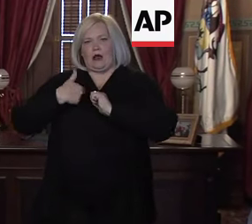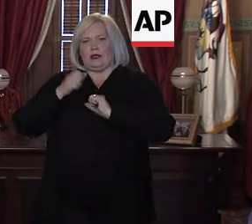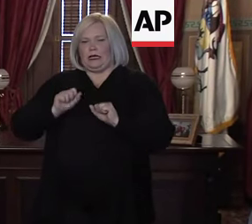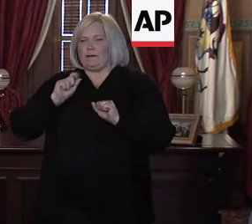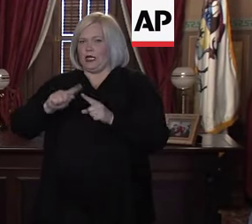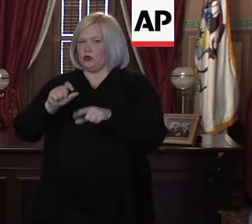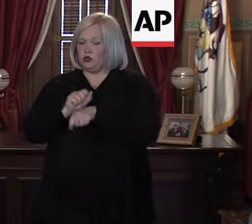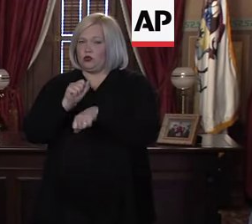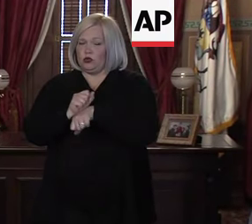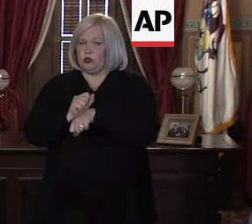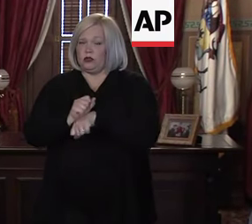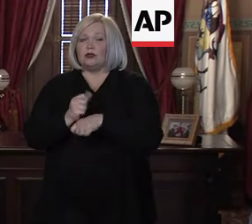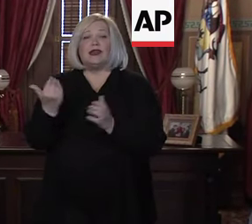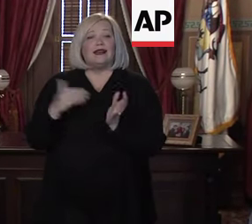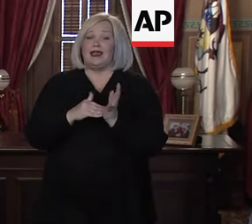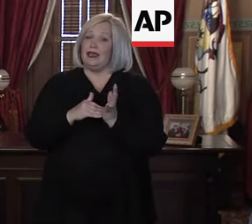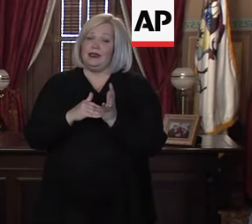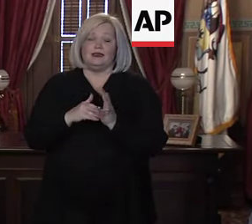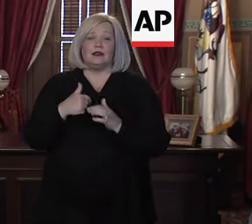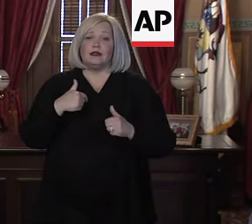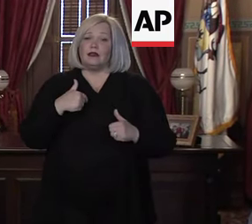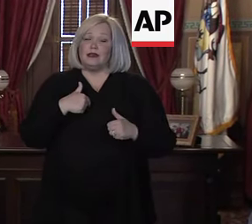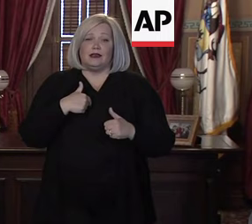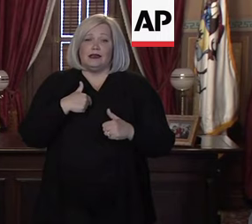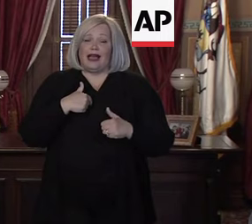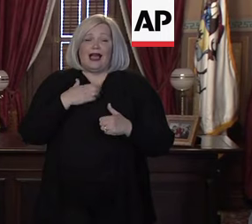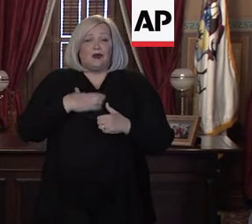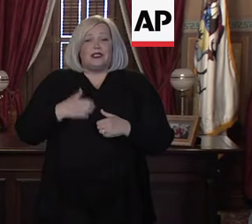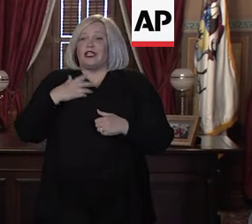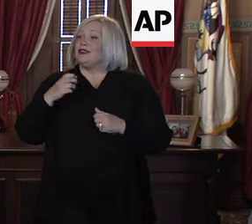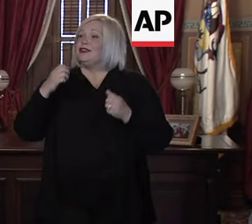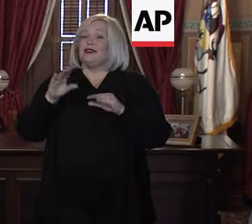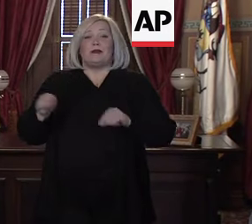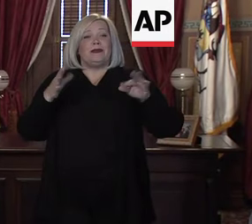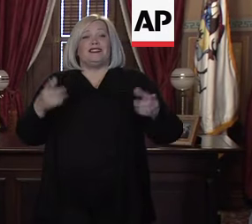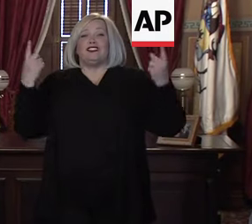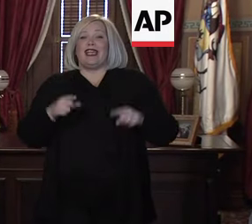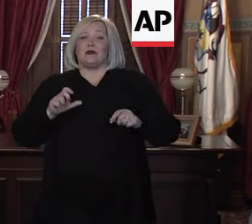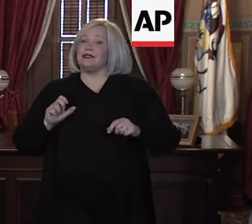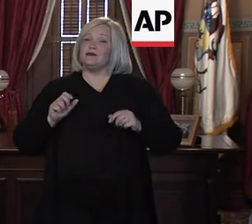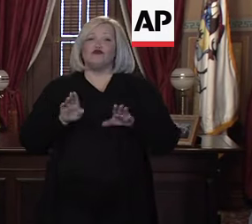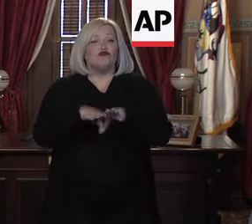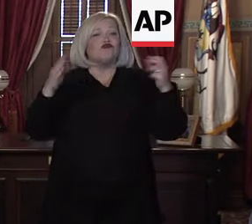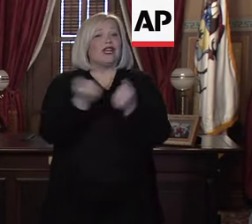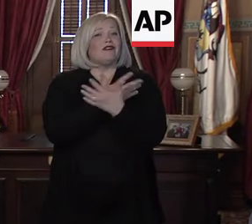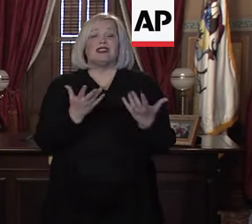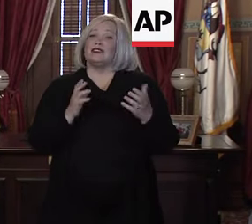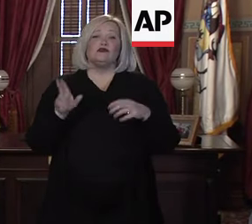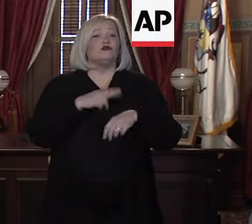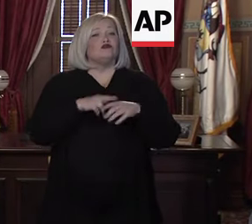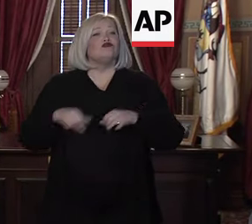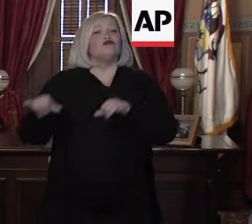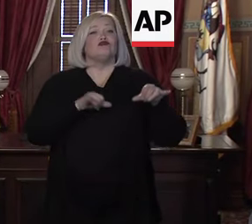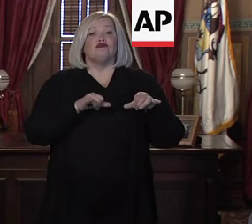There's nobody who would rather be able to push a button and just return to life as normal. But